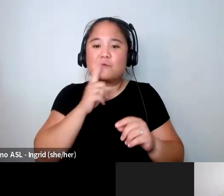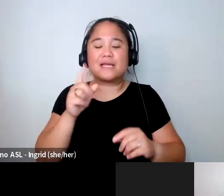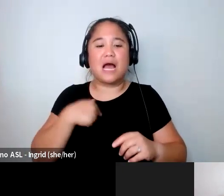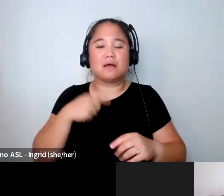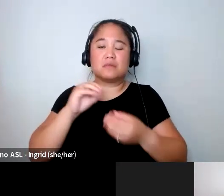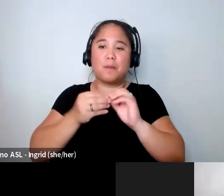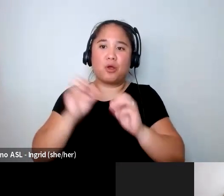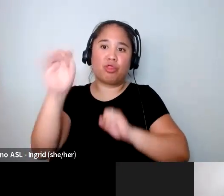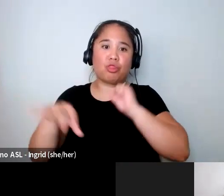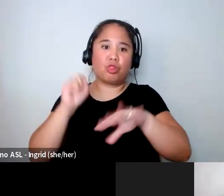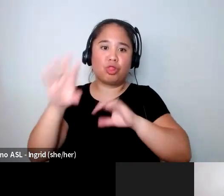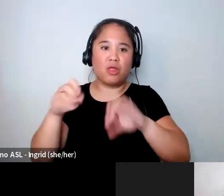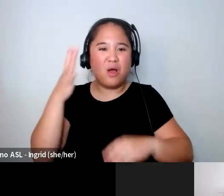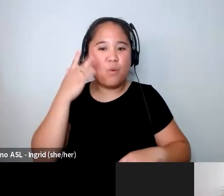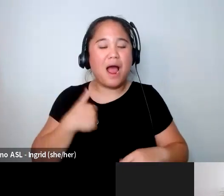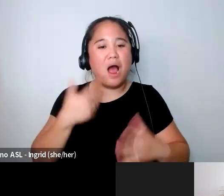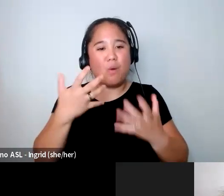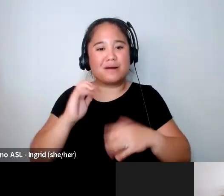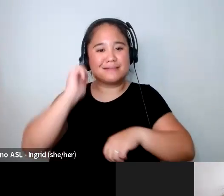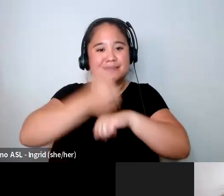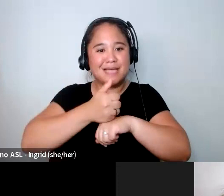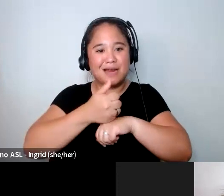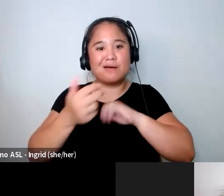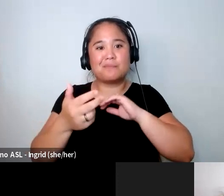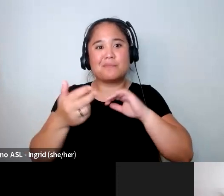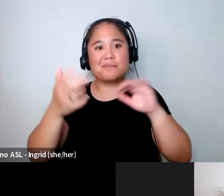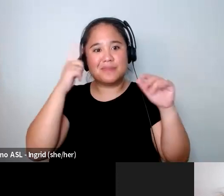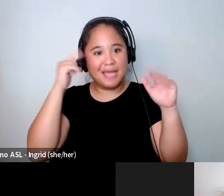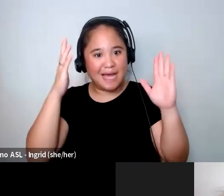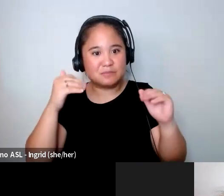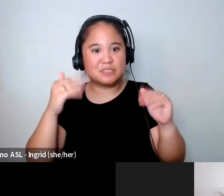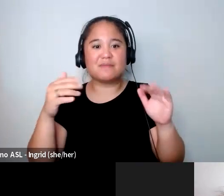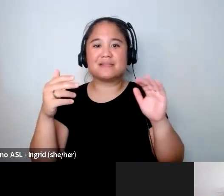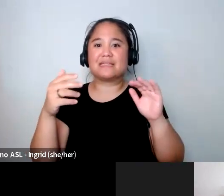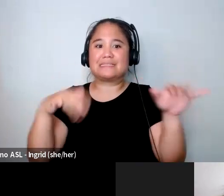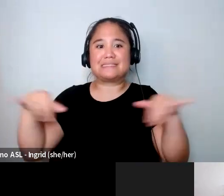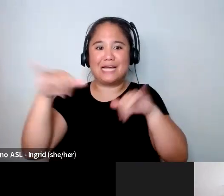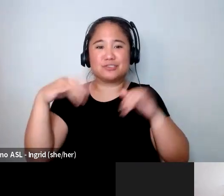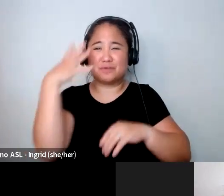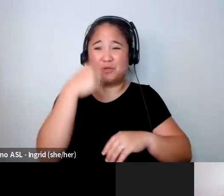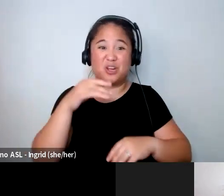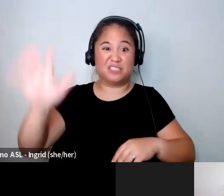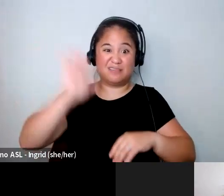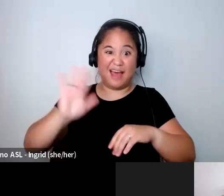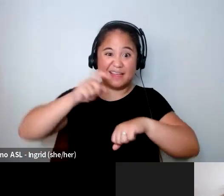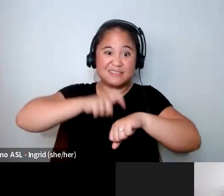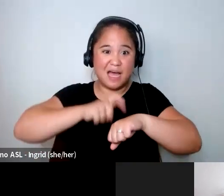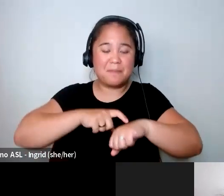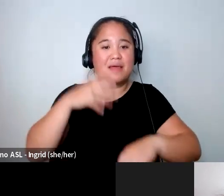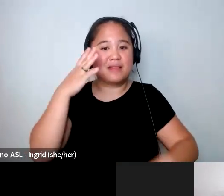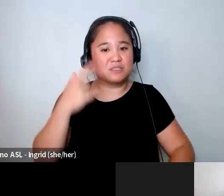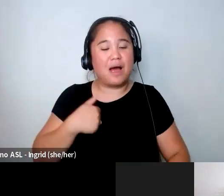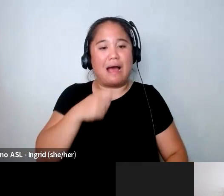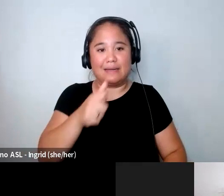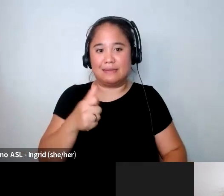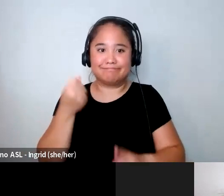bullshit because I want to set the precedent for the standards of beauty that were at that time and why I did not get to